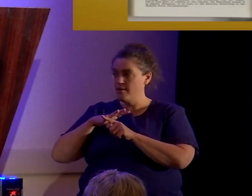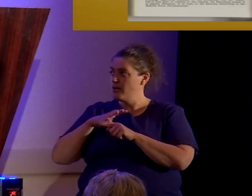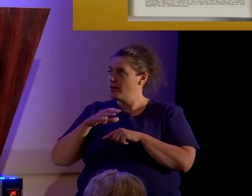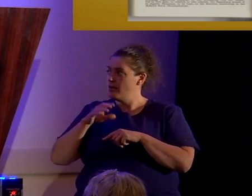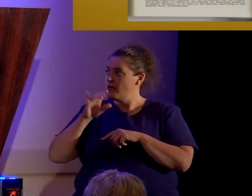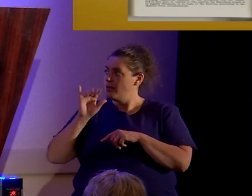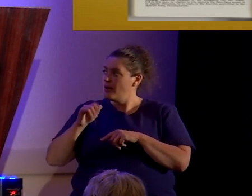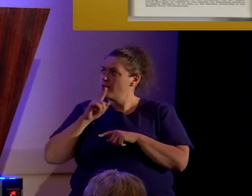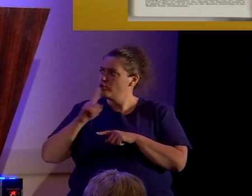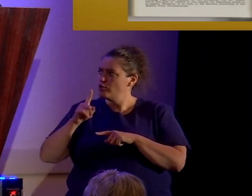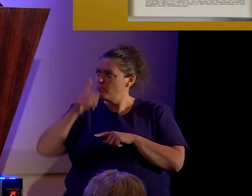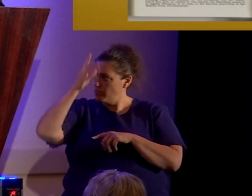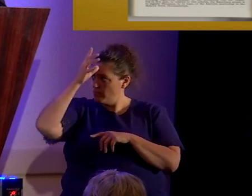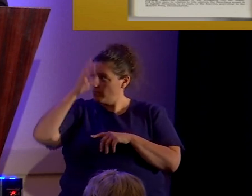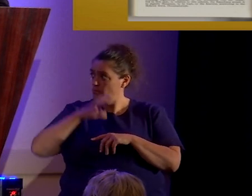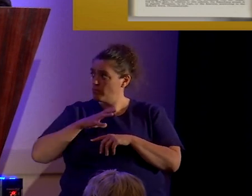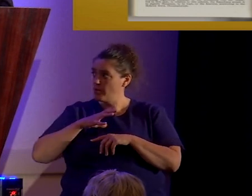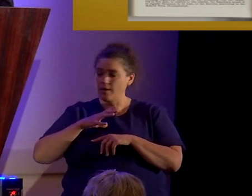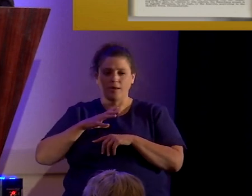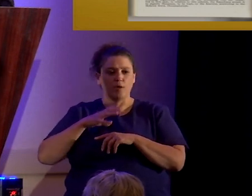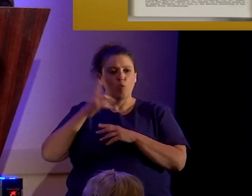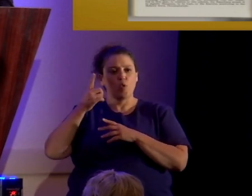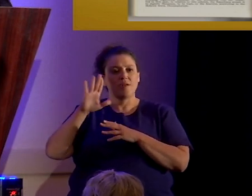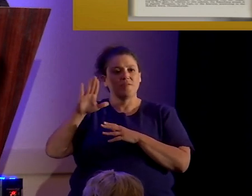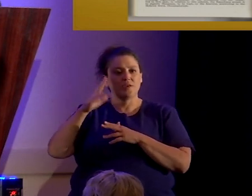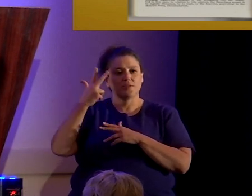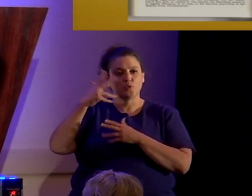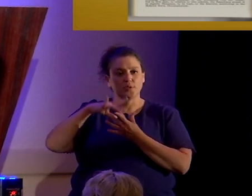man's ba, one of his three spirits.